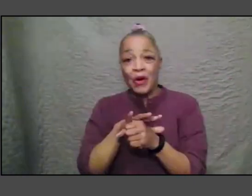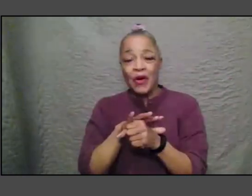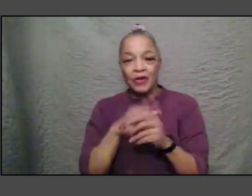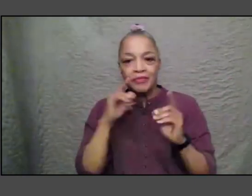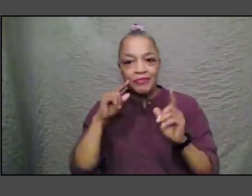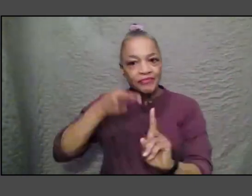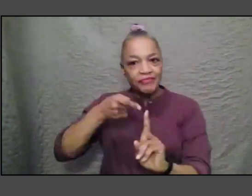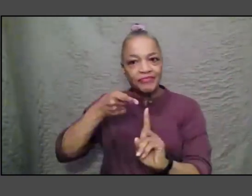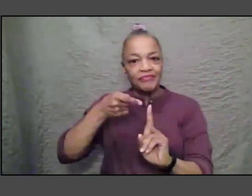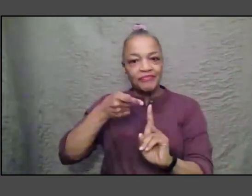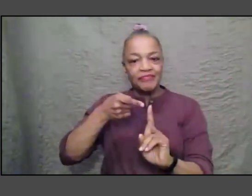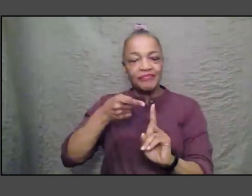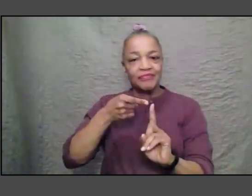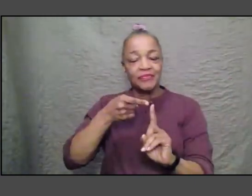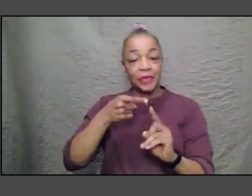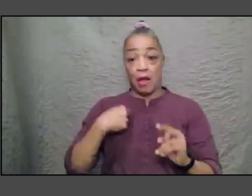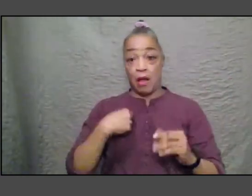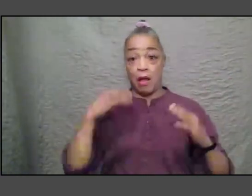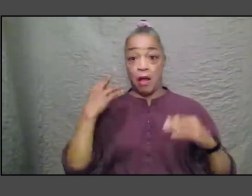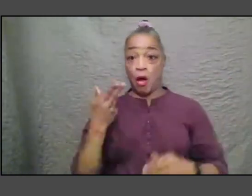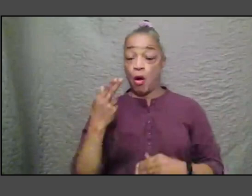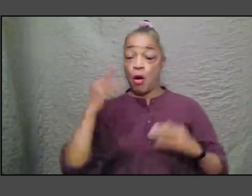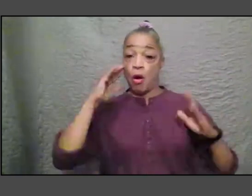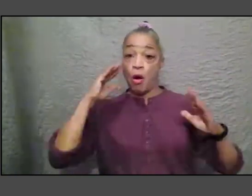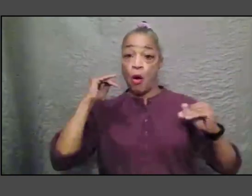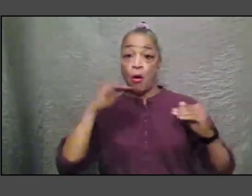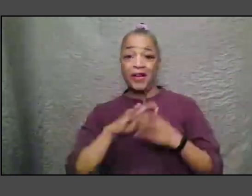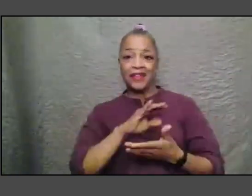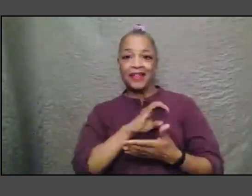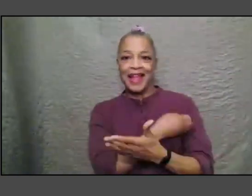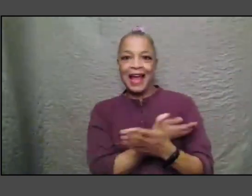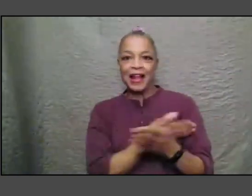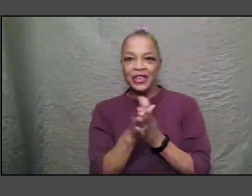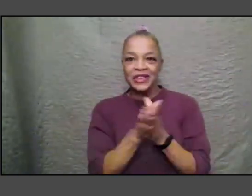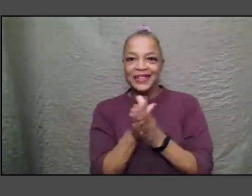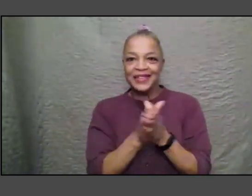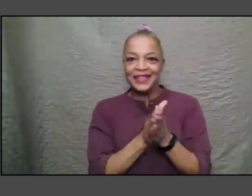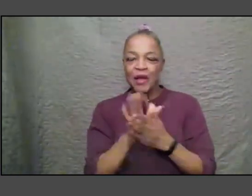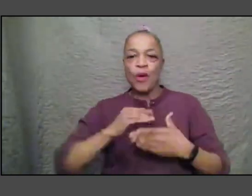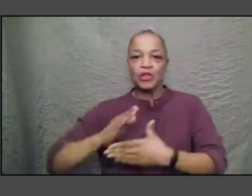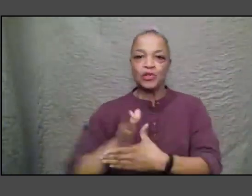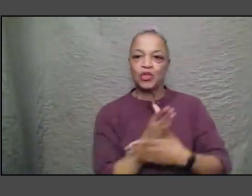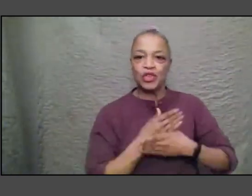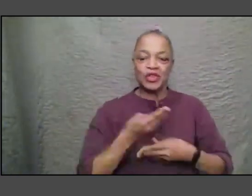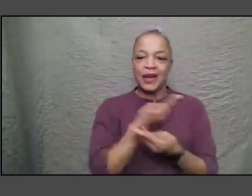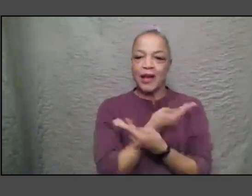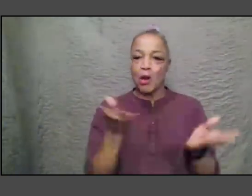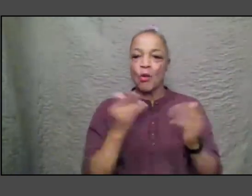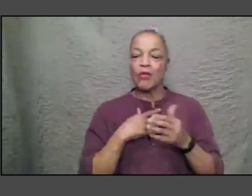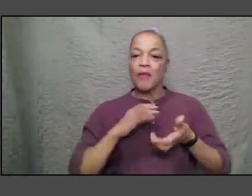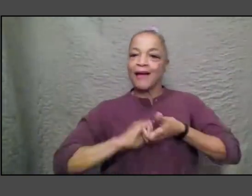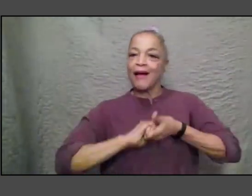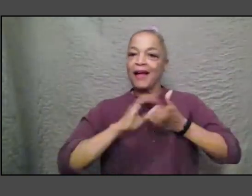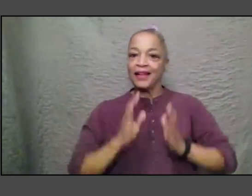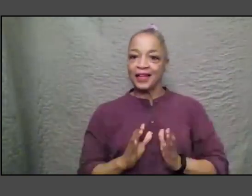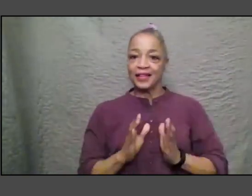hope the the energy and the wind that i hope to share with my colleagues is that these vast